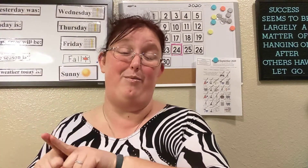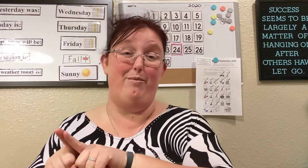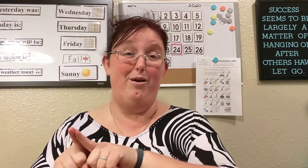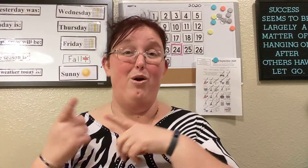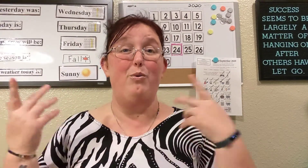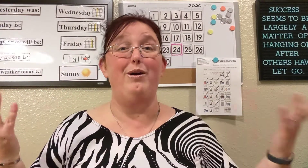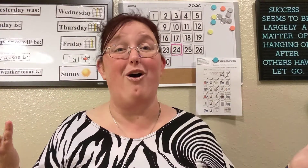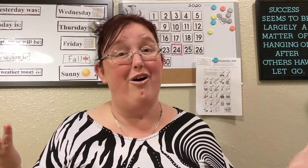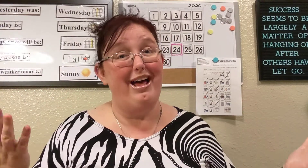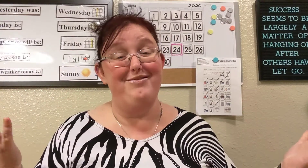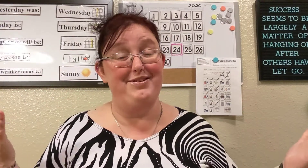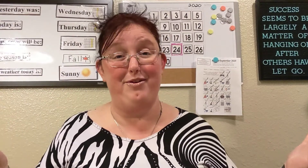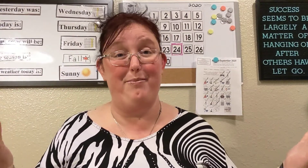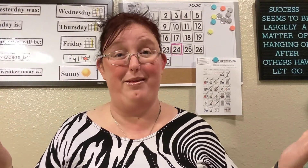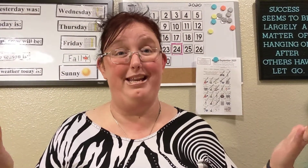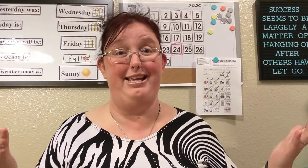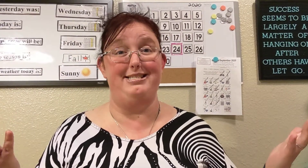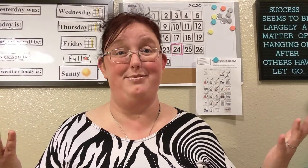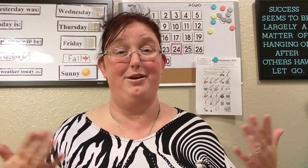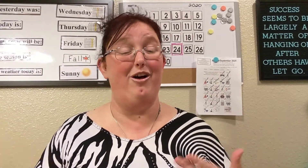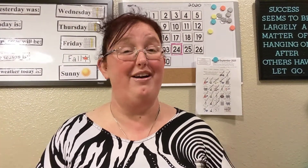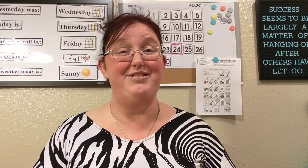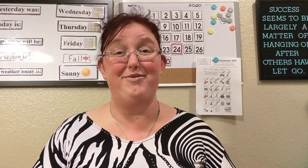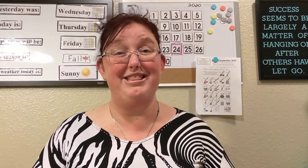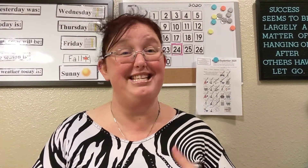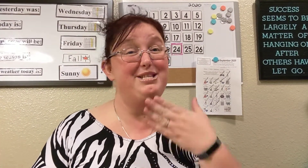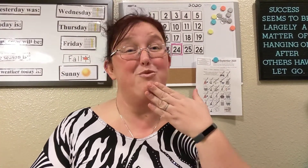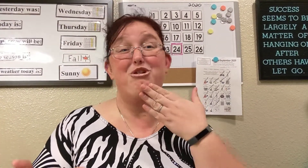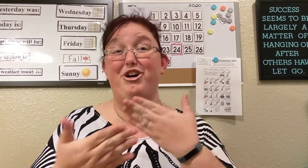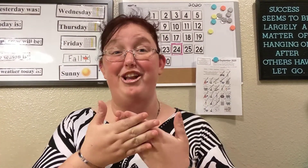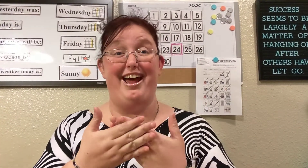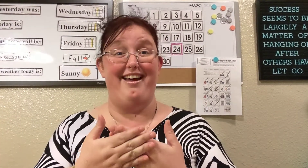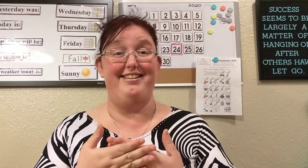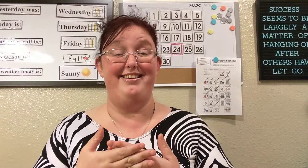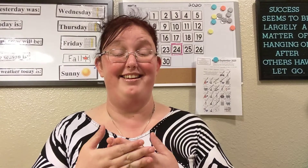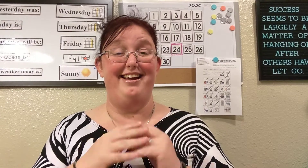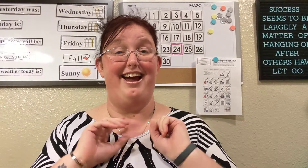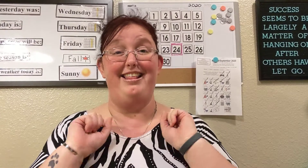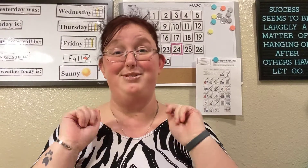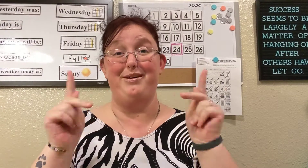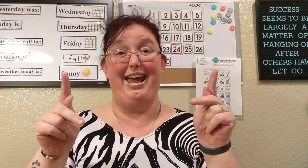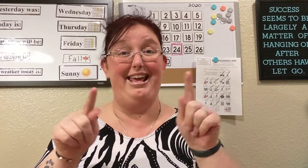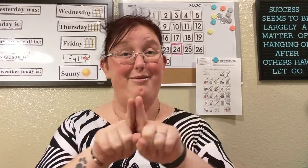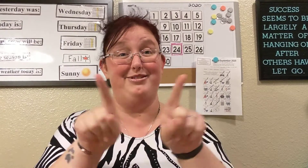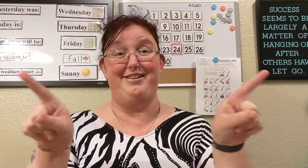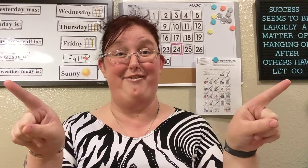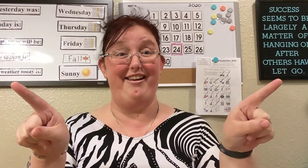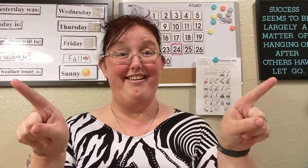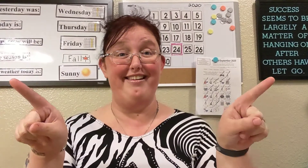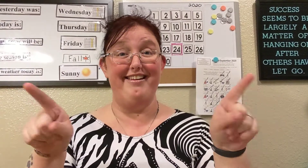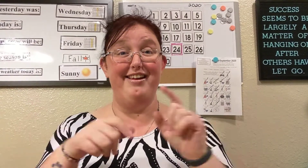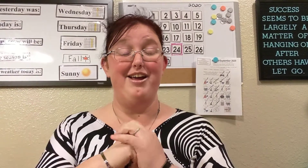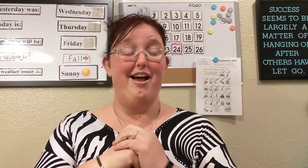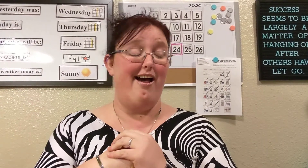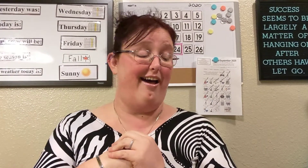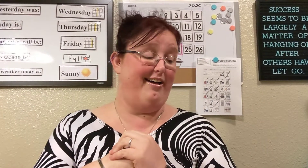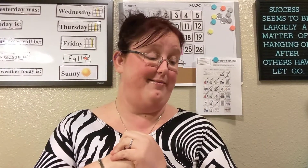we all have different abilities we all have different things that we're good at and that's okay if we're different um